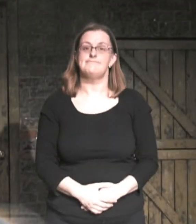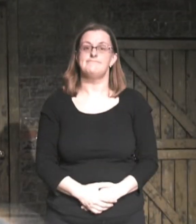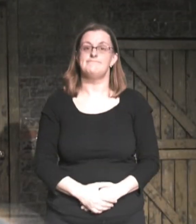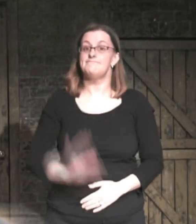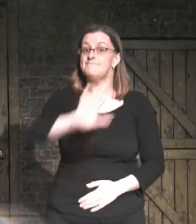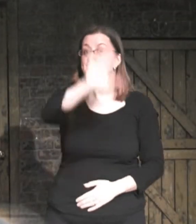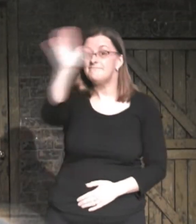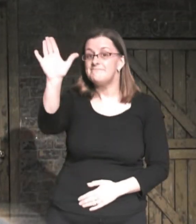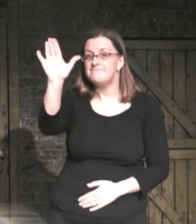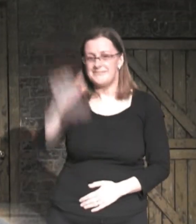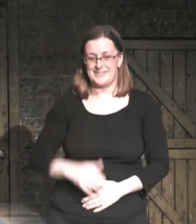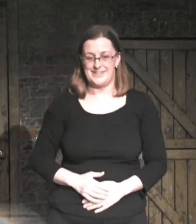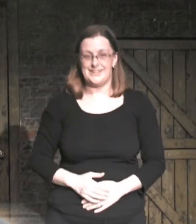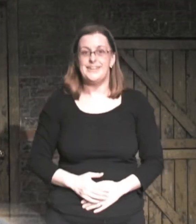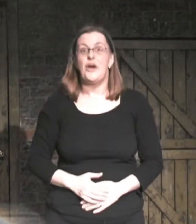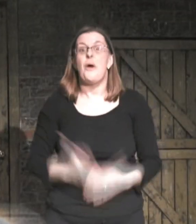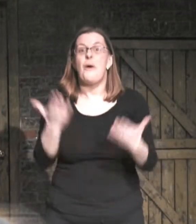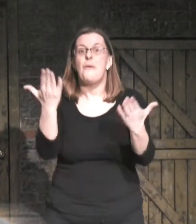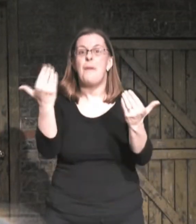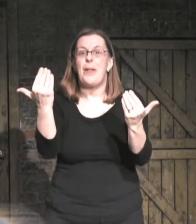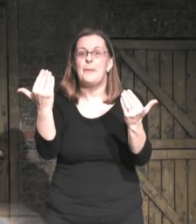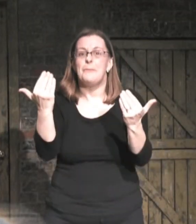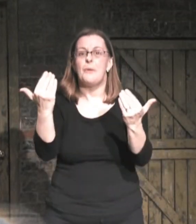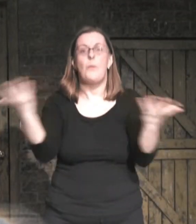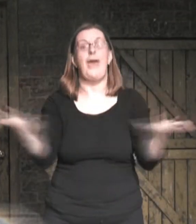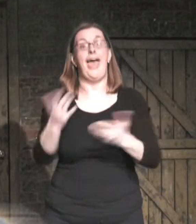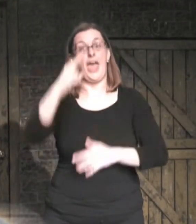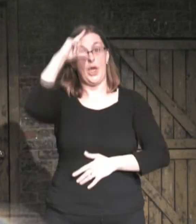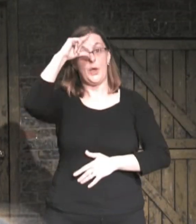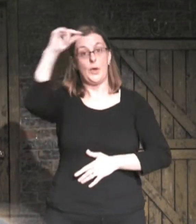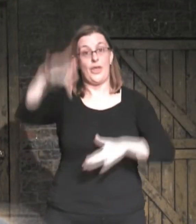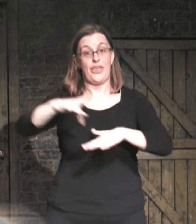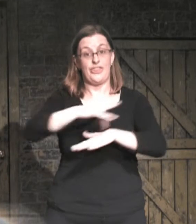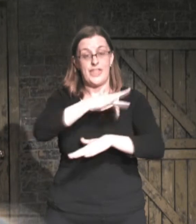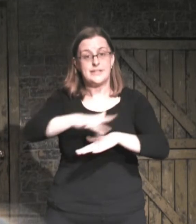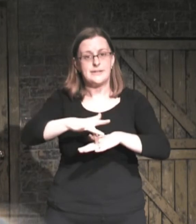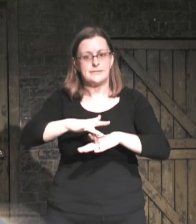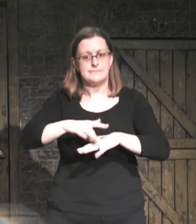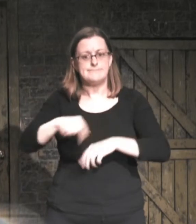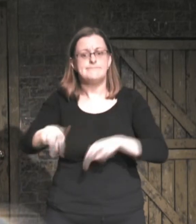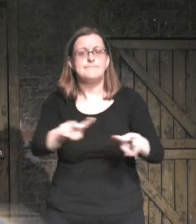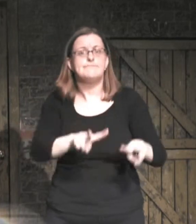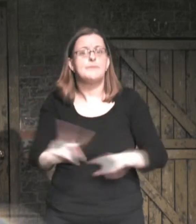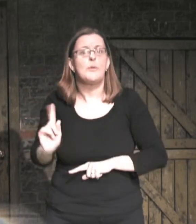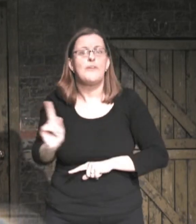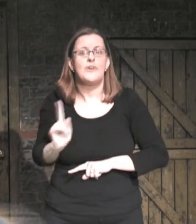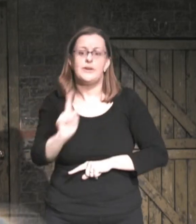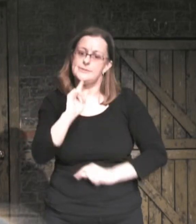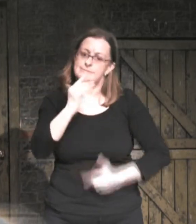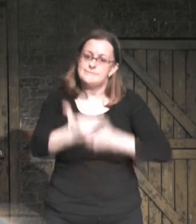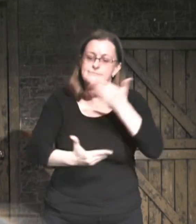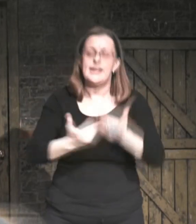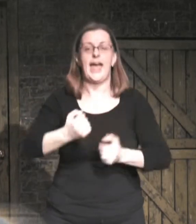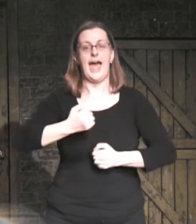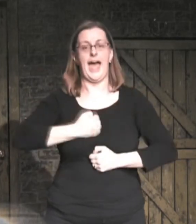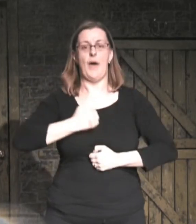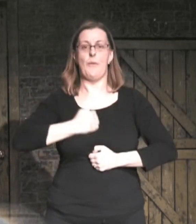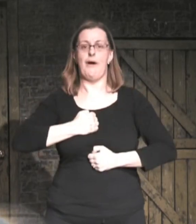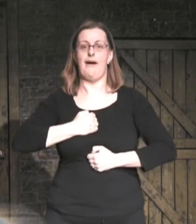Hello and welcome to this introduction to the Unicorn Theatre's production of Beauty and the Beast.